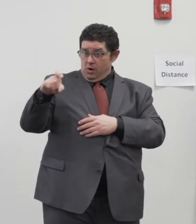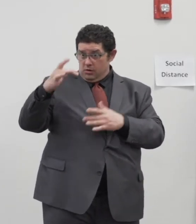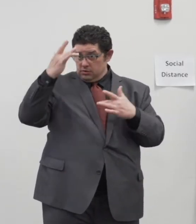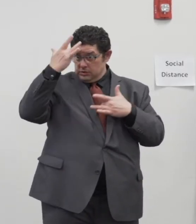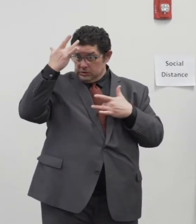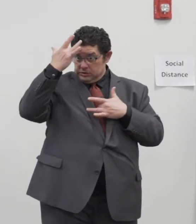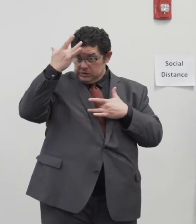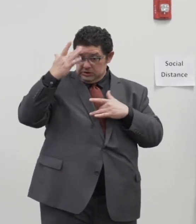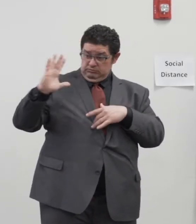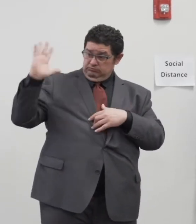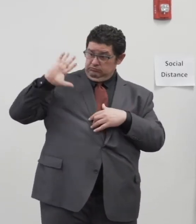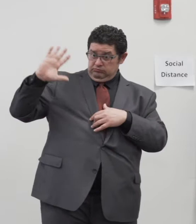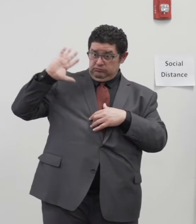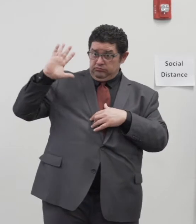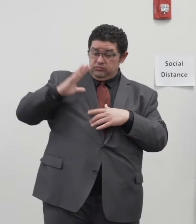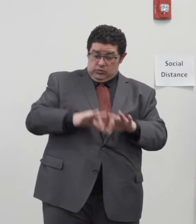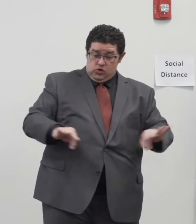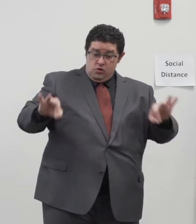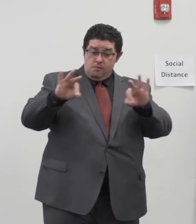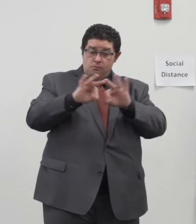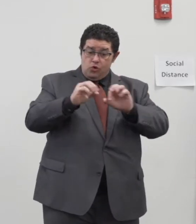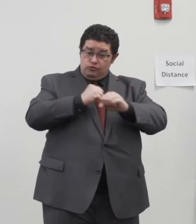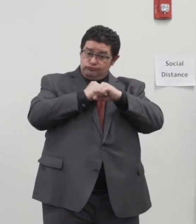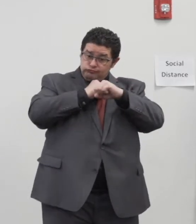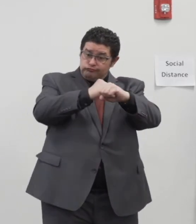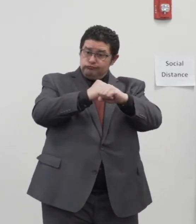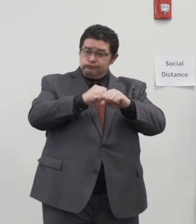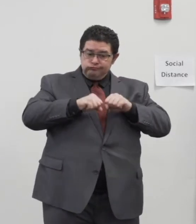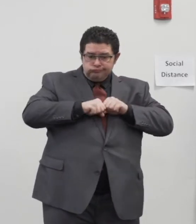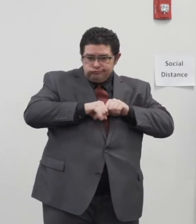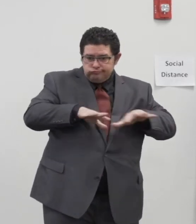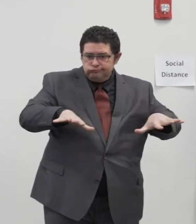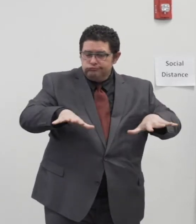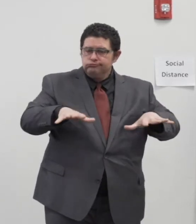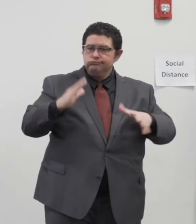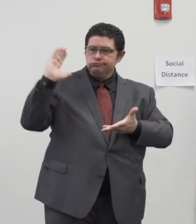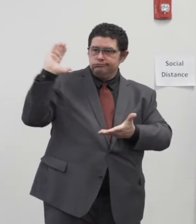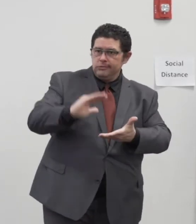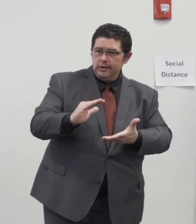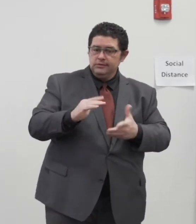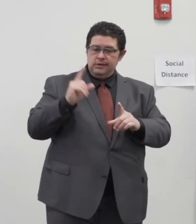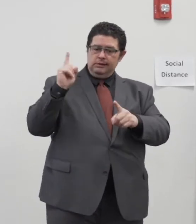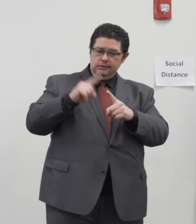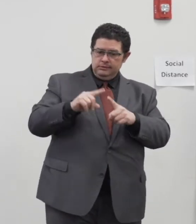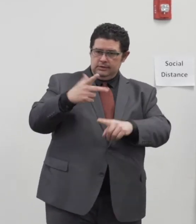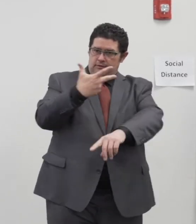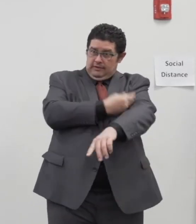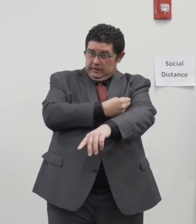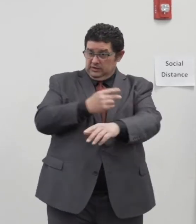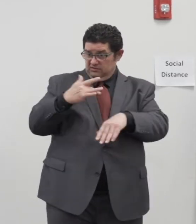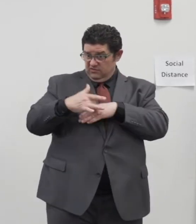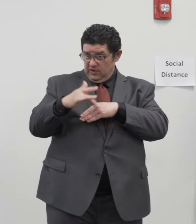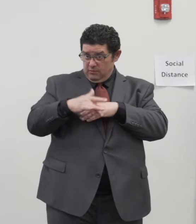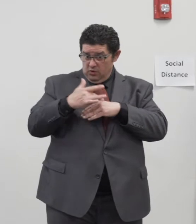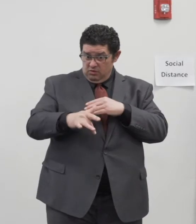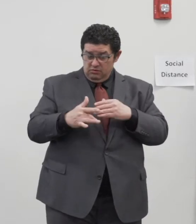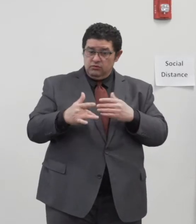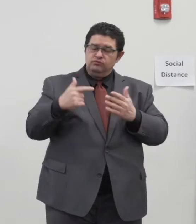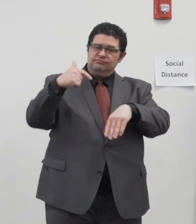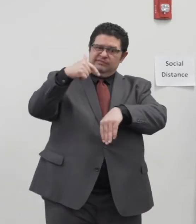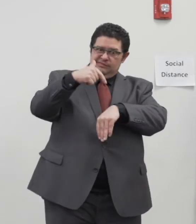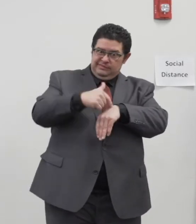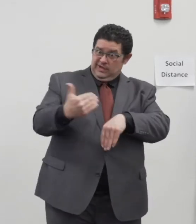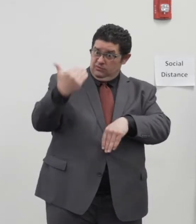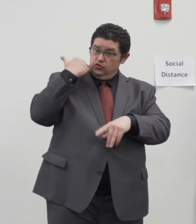and it was an important part in containing the spread of smallpox until the vaccine was available. It's time consuming, but it's necessary.